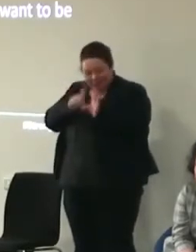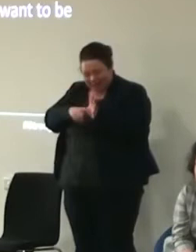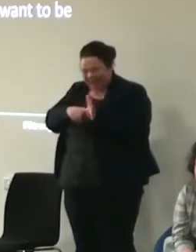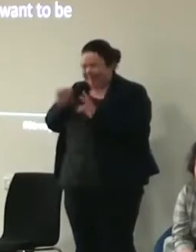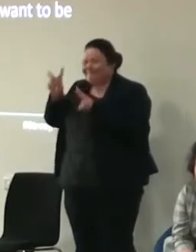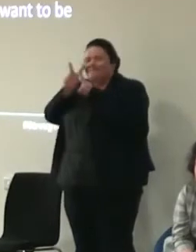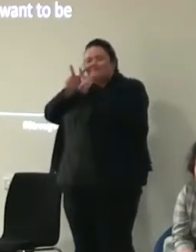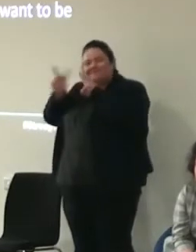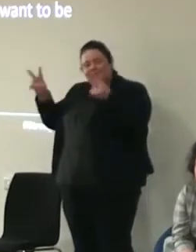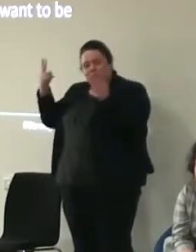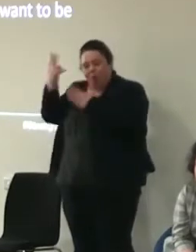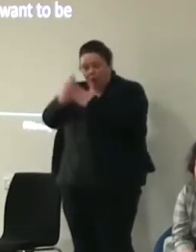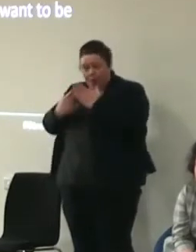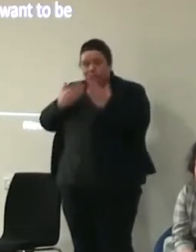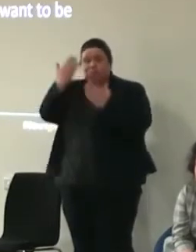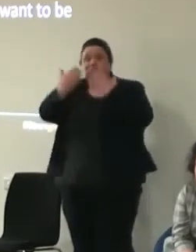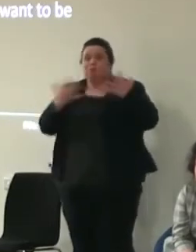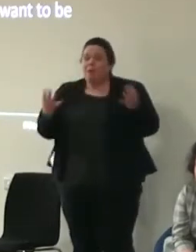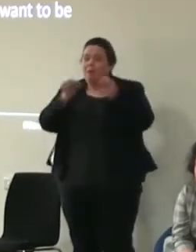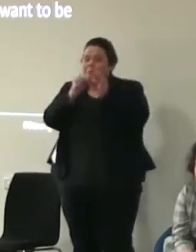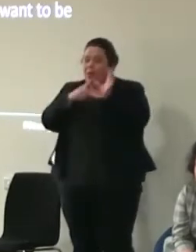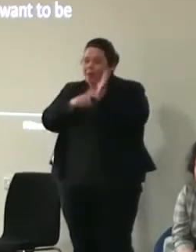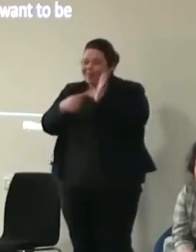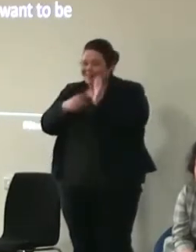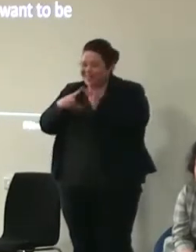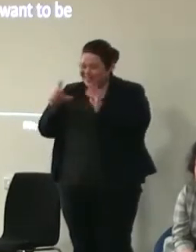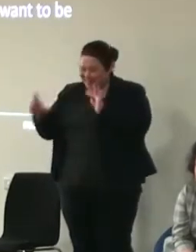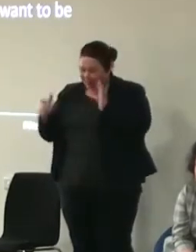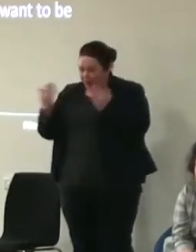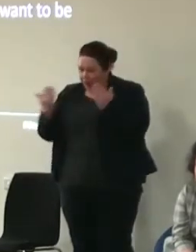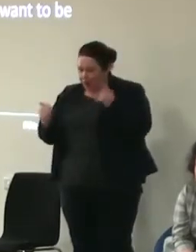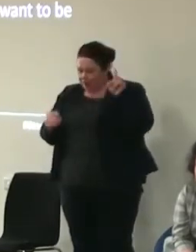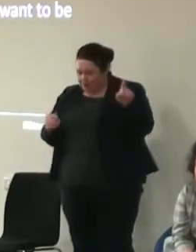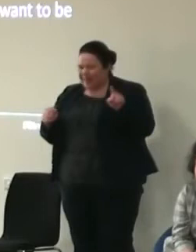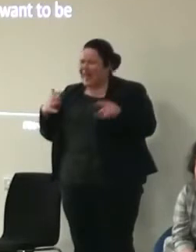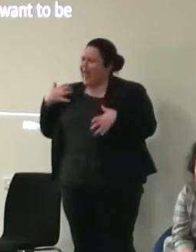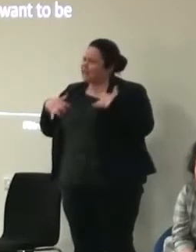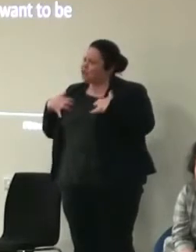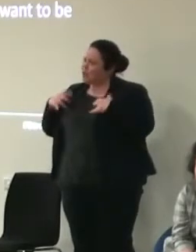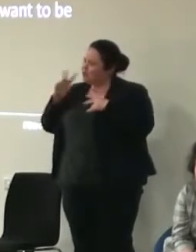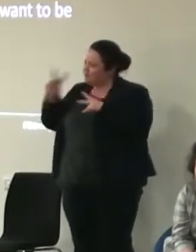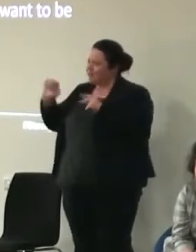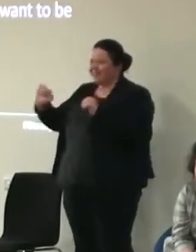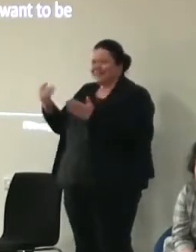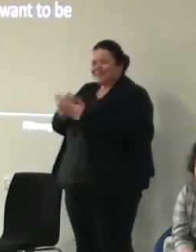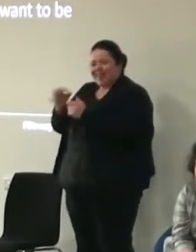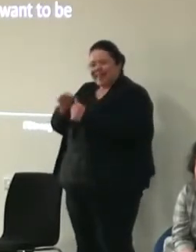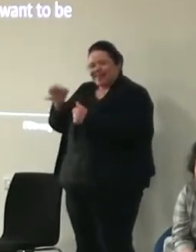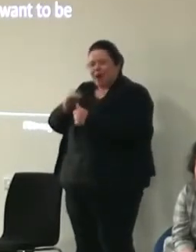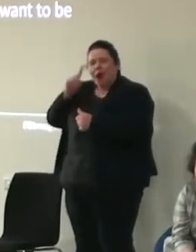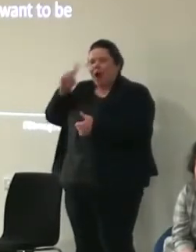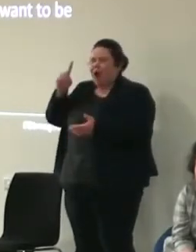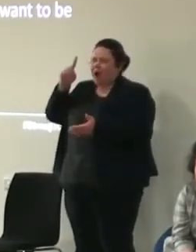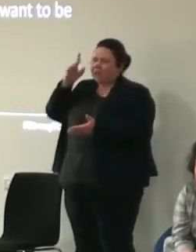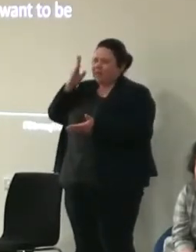his work displayed at the Baltic was interviewed for the film and I just found it interesting what he said in his interview and I can't get verbatim but